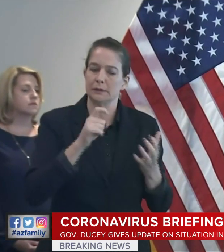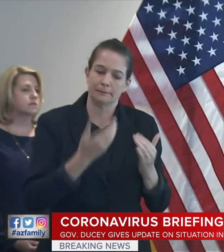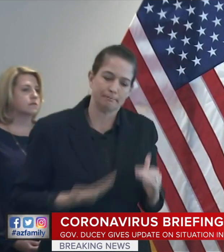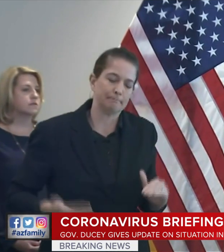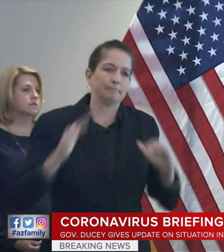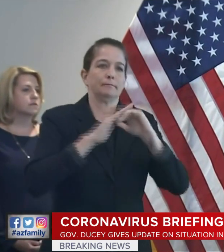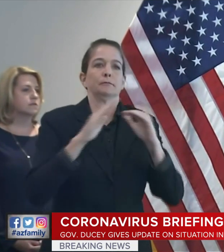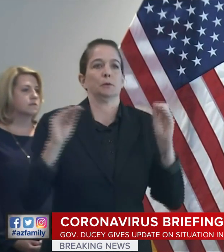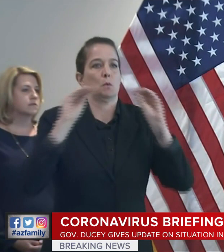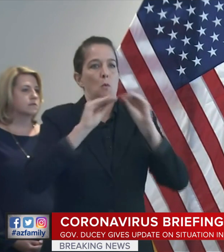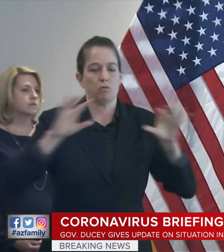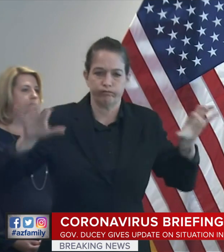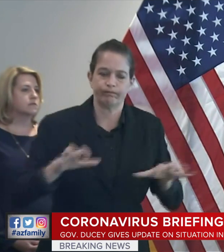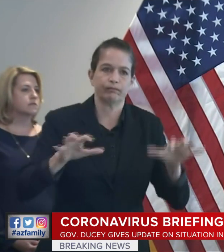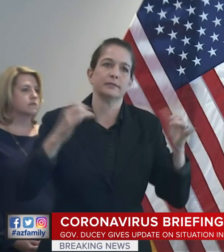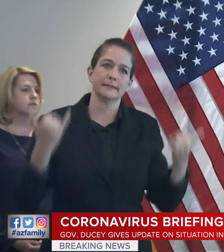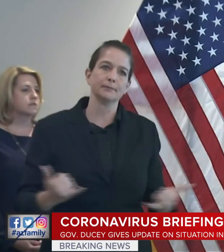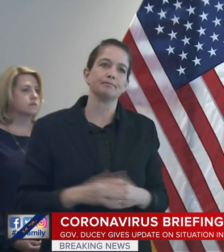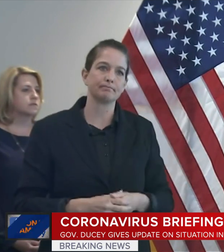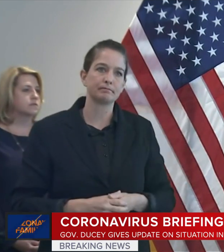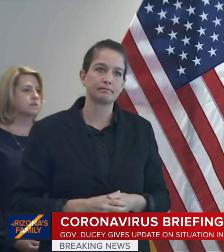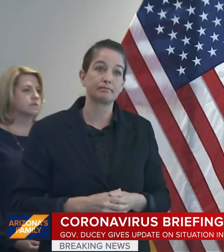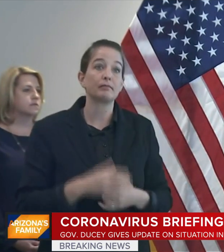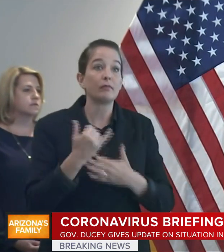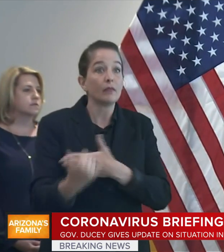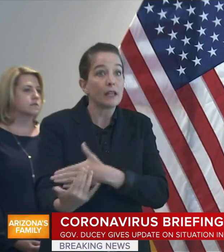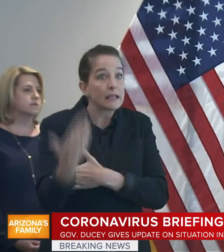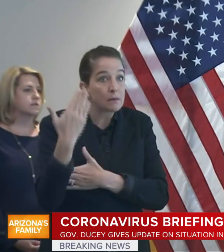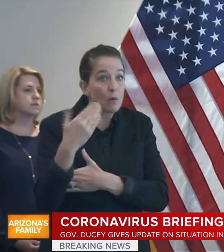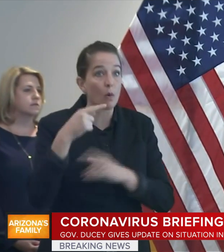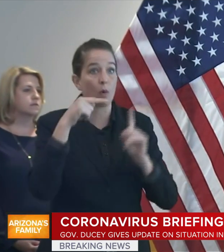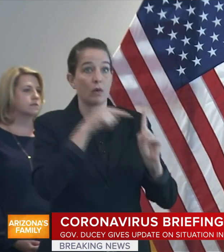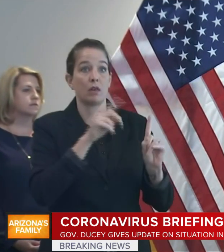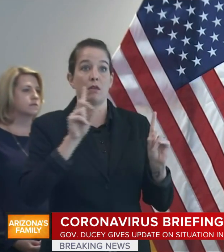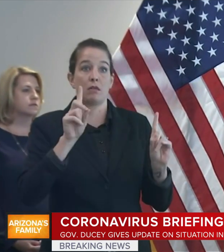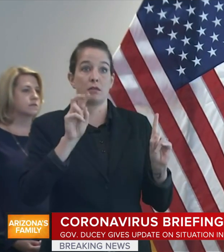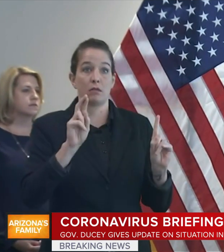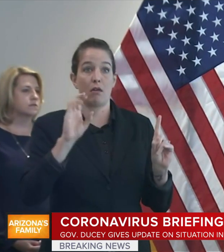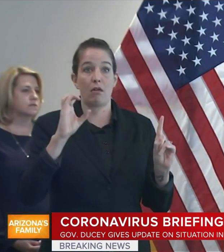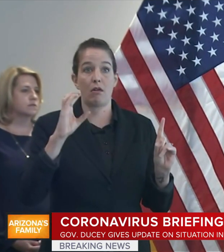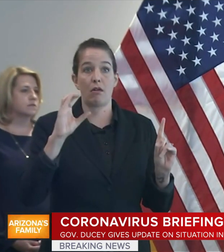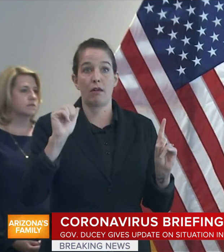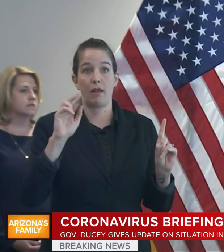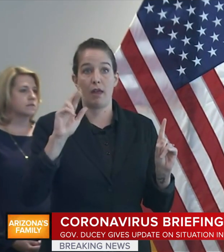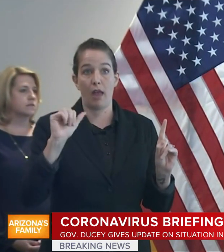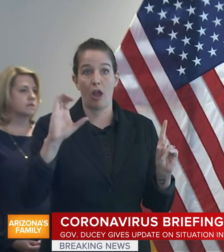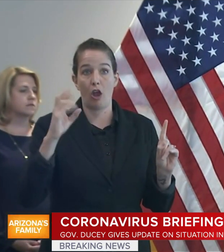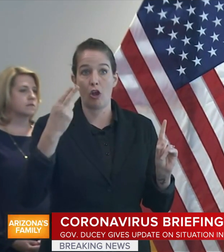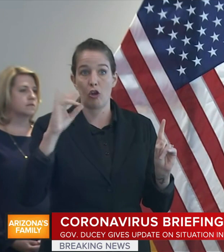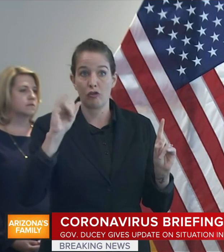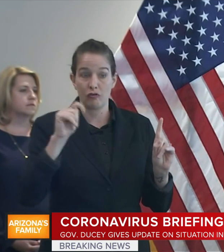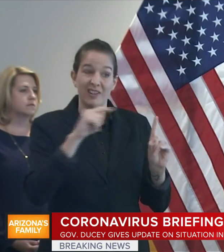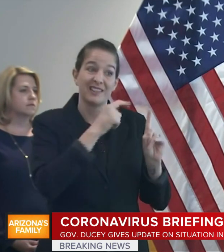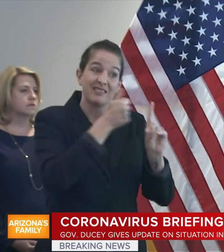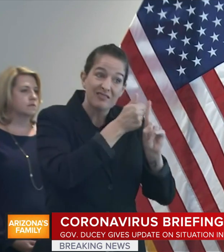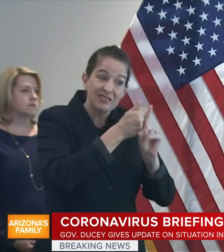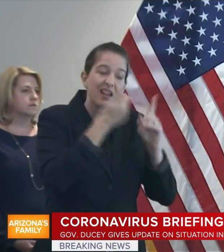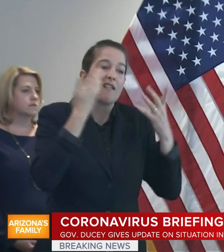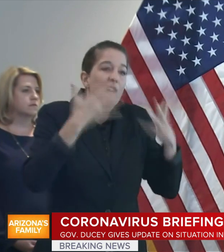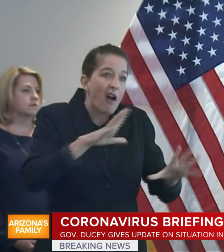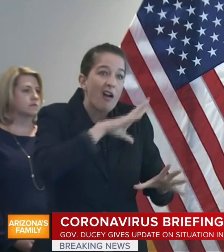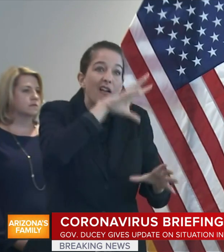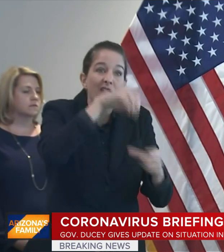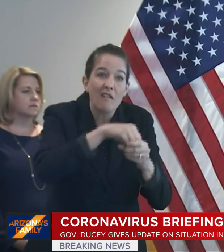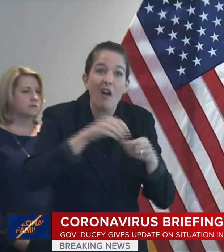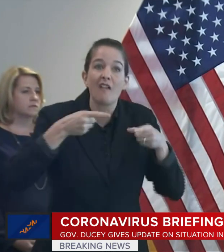Dr. Cara Christ, the same leader who saw Arizona through H1N1, Ebola, and the